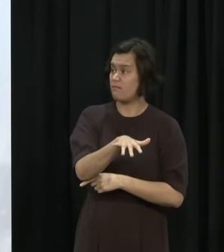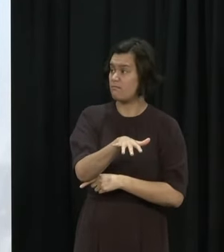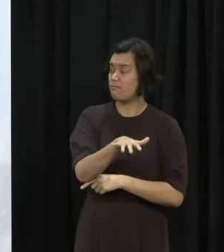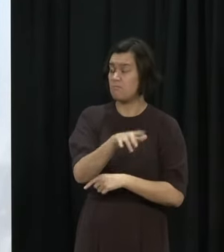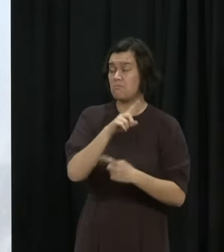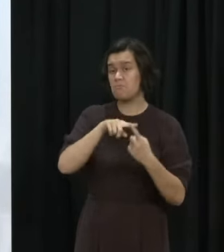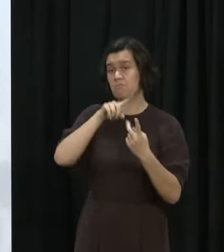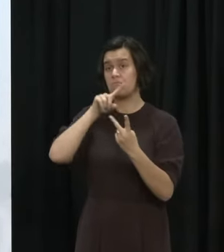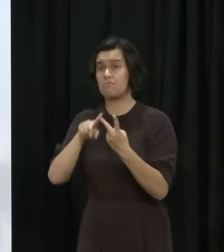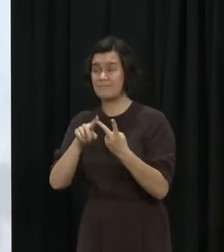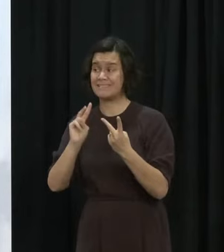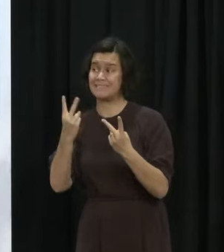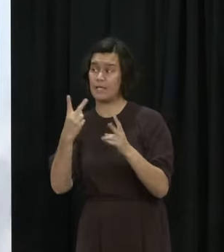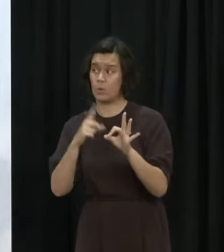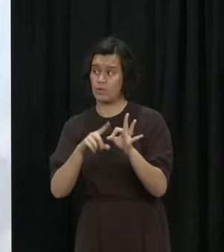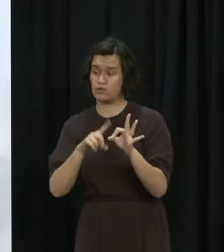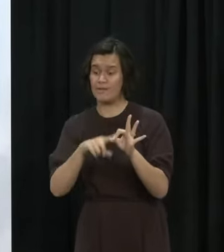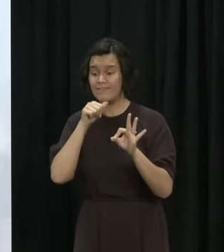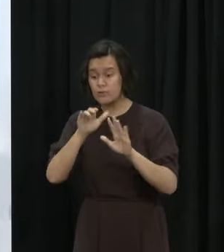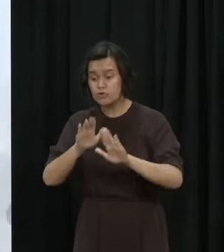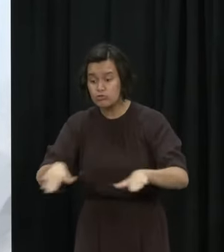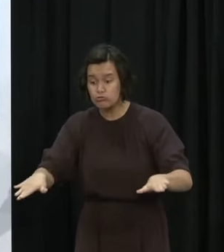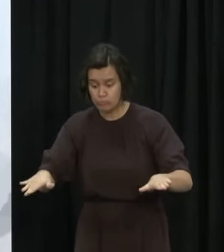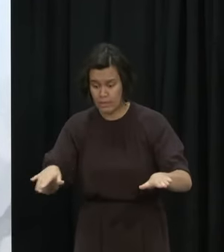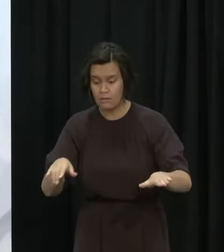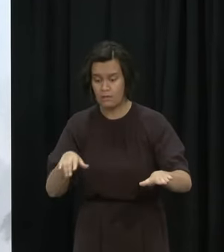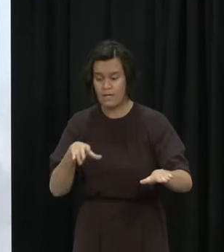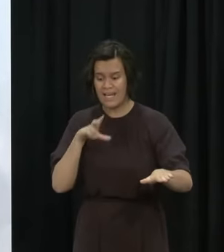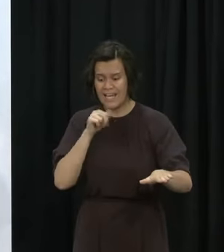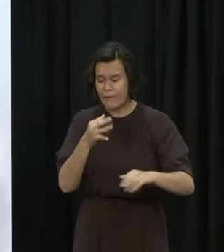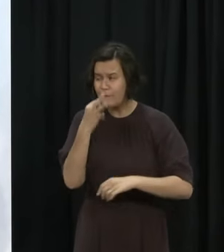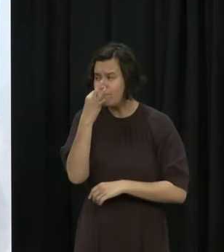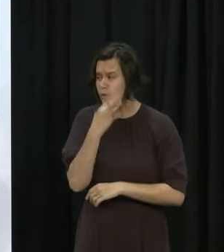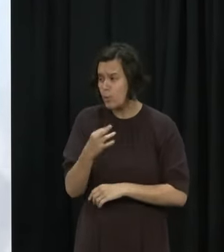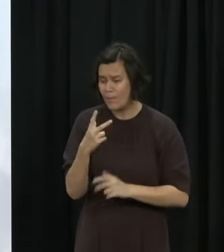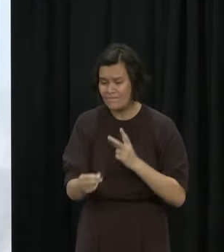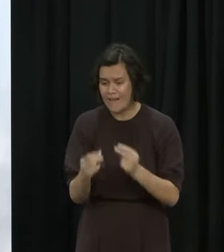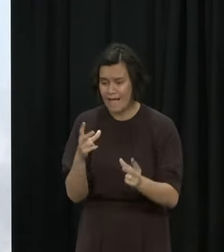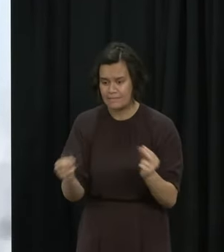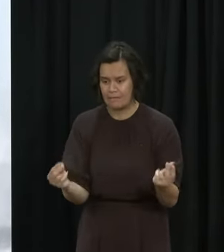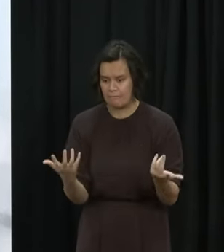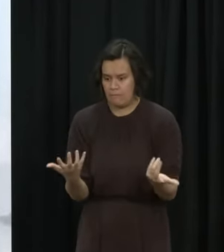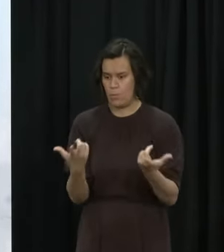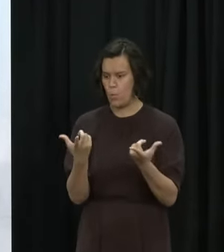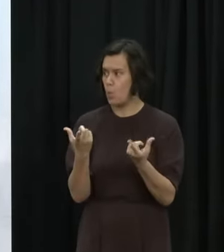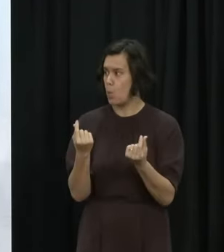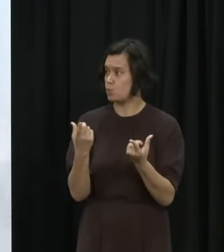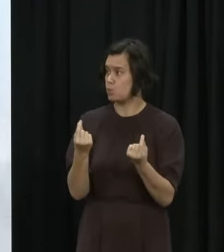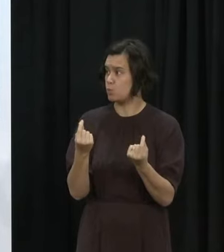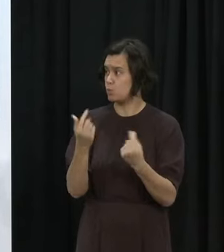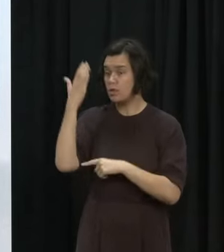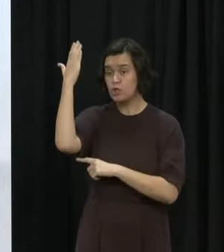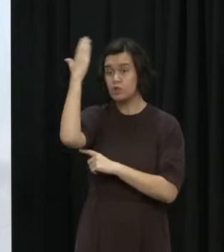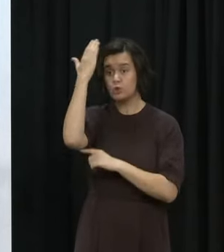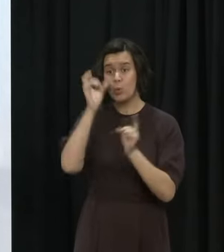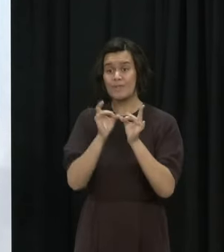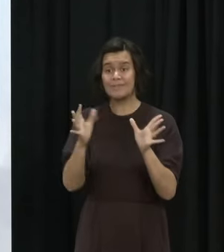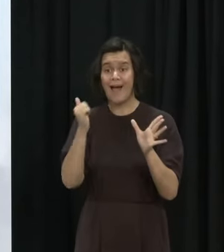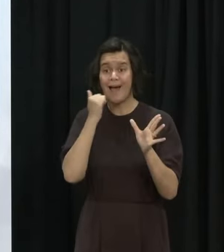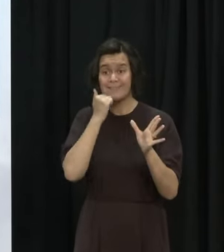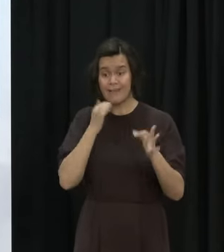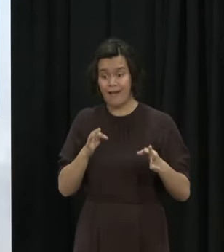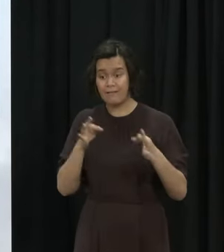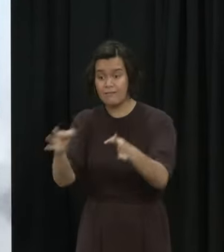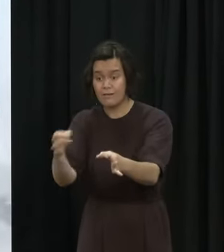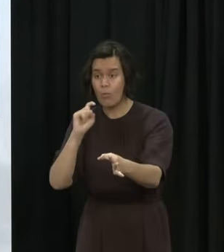reach that would you look at potentially delaying the start of the school year? Look, I want to be absolutely clear about one thing which you'll note I put in